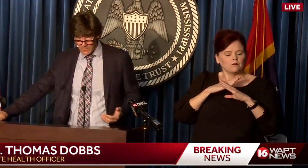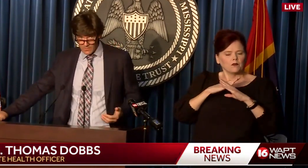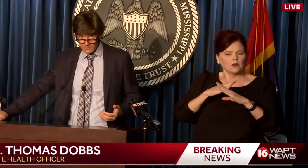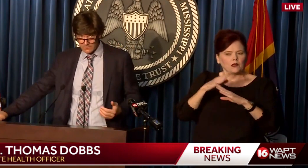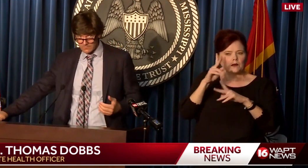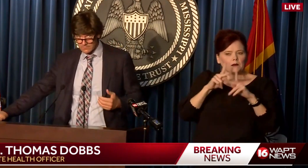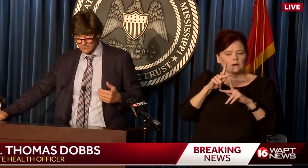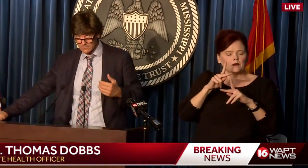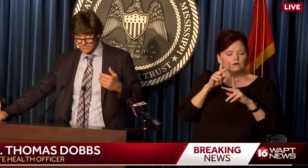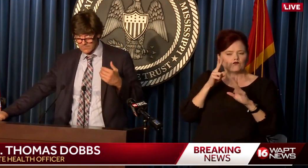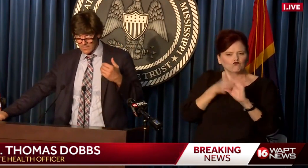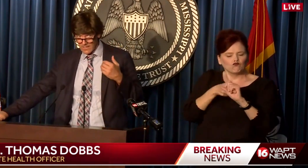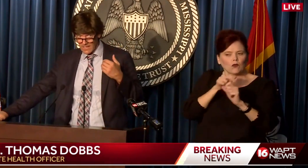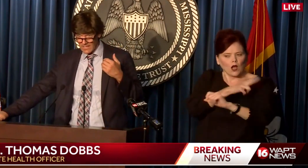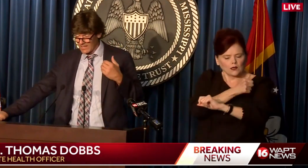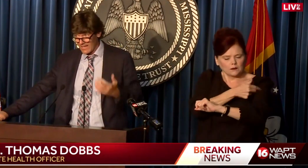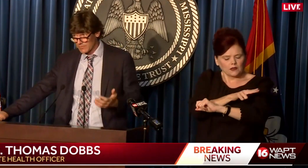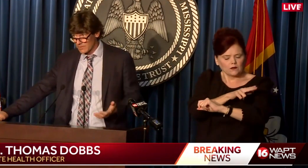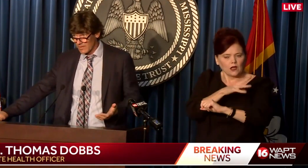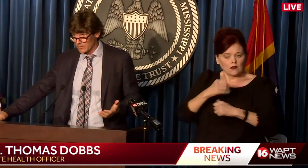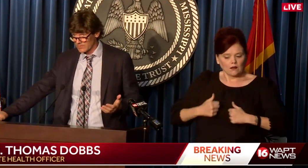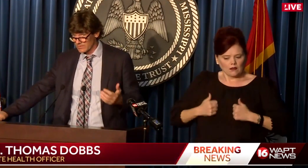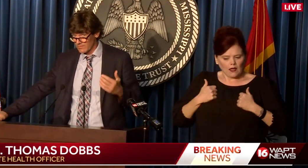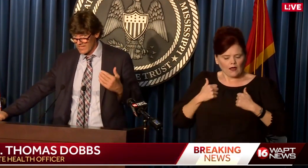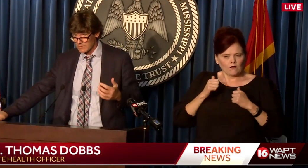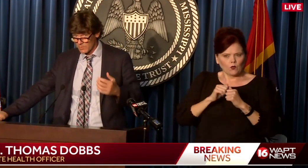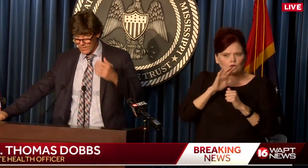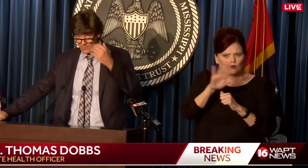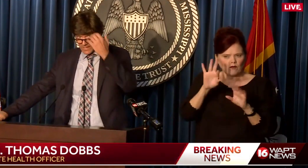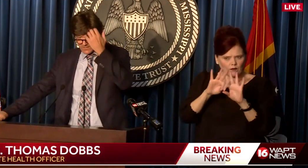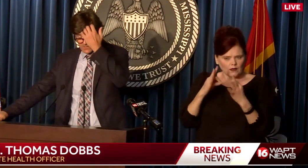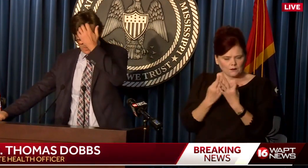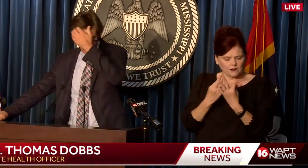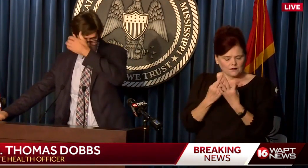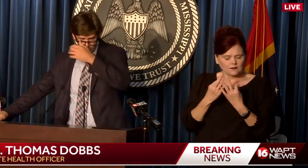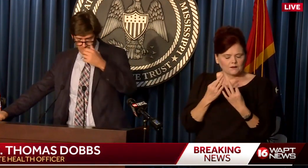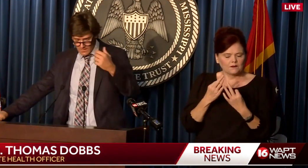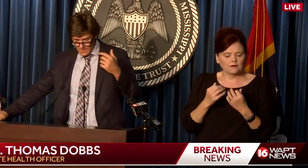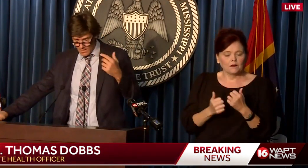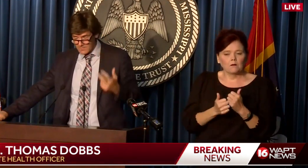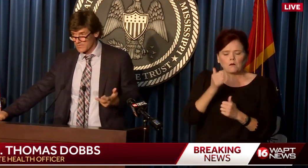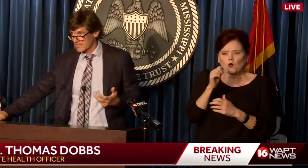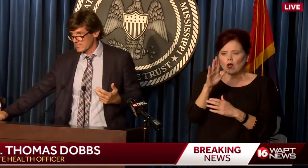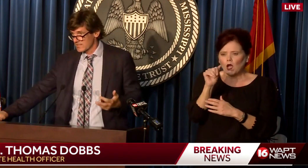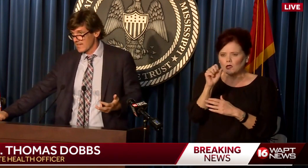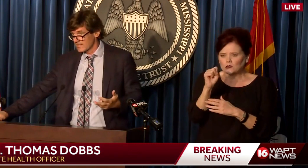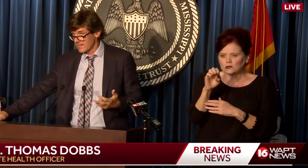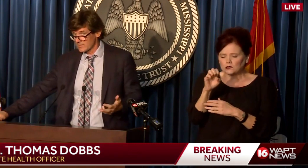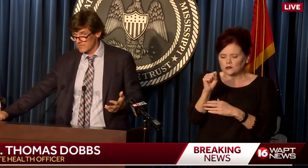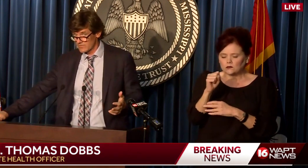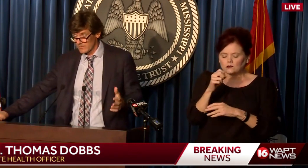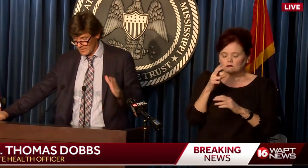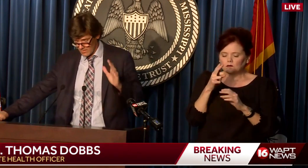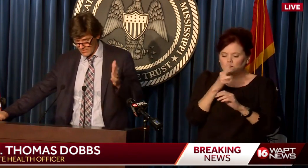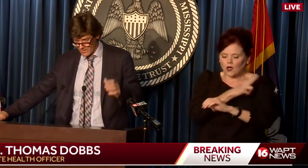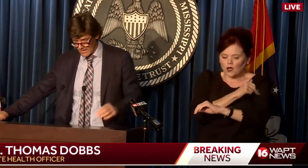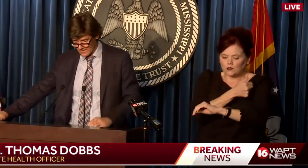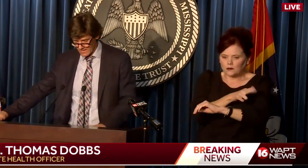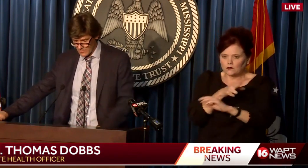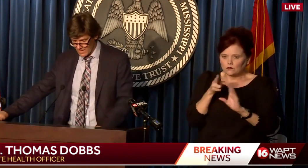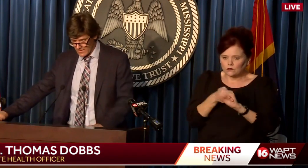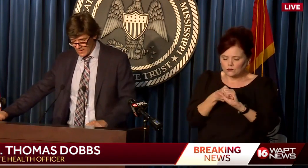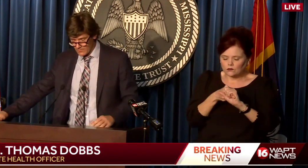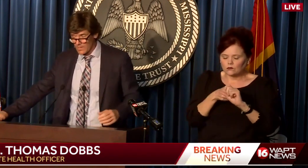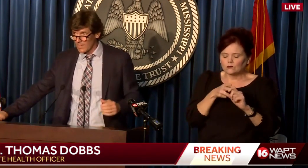out of the hospital and alive with their loved ones. The vast majority of cases, hospitalizations and deaths in Mississippi are